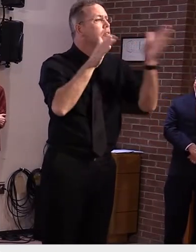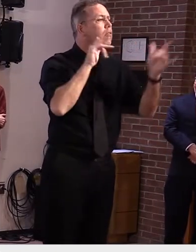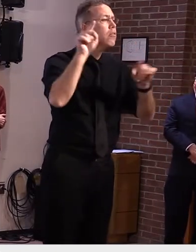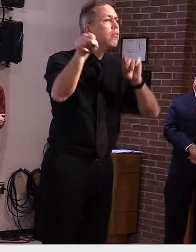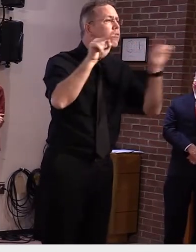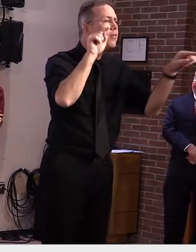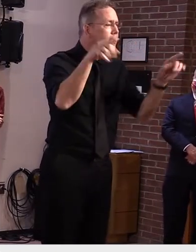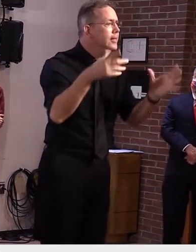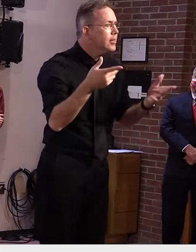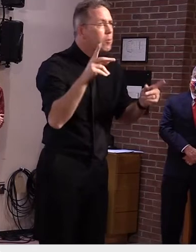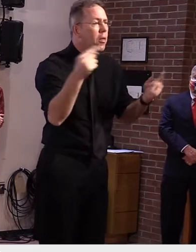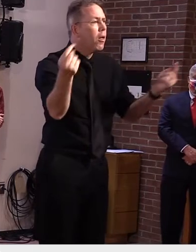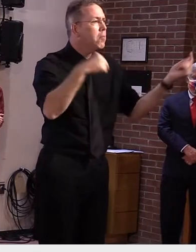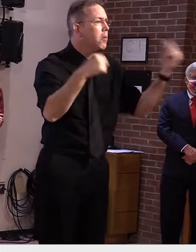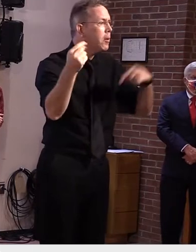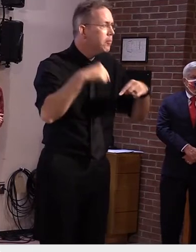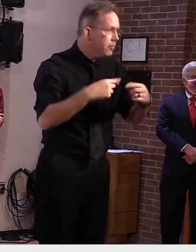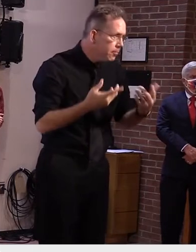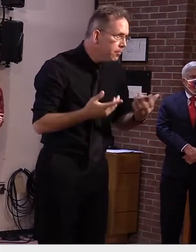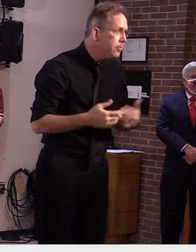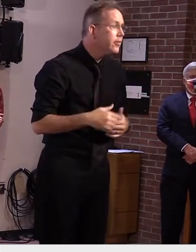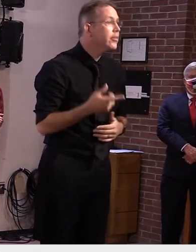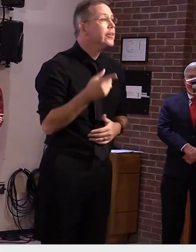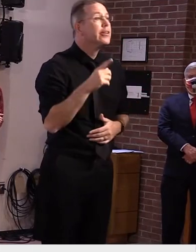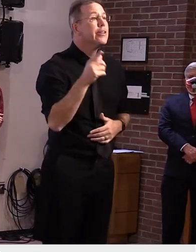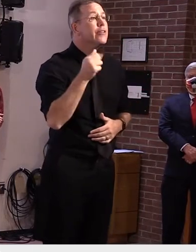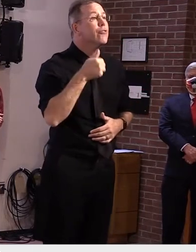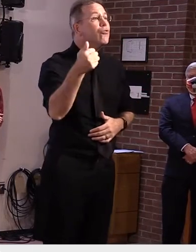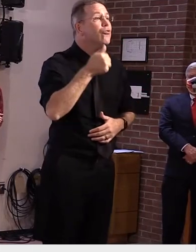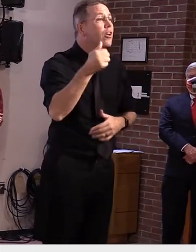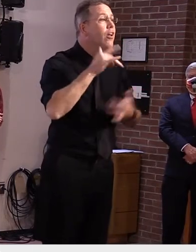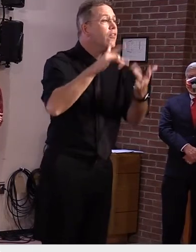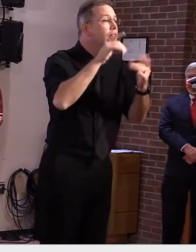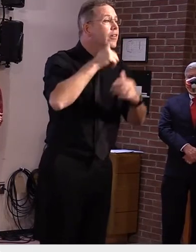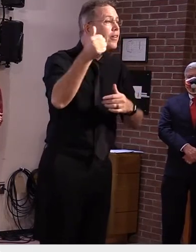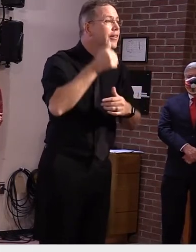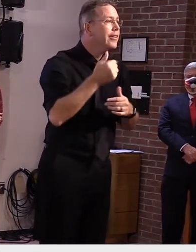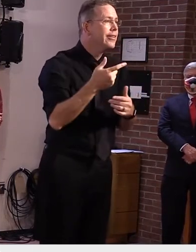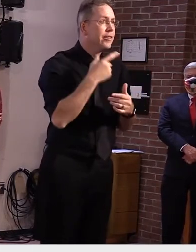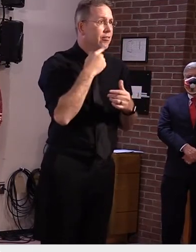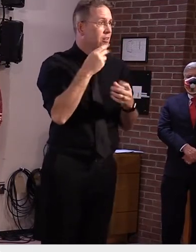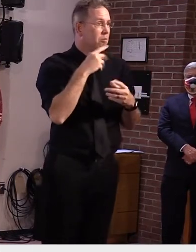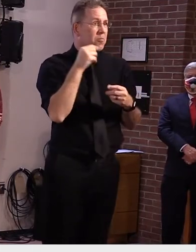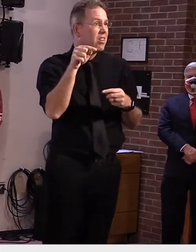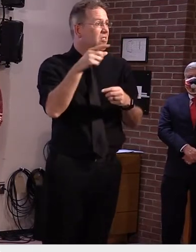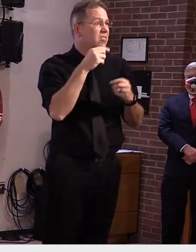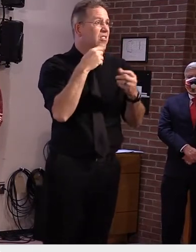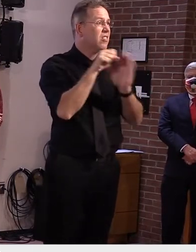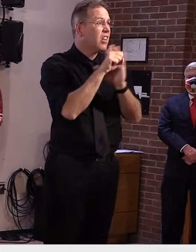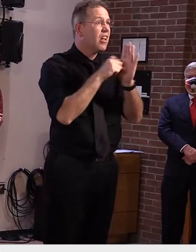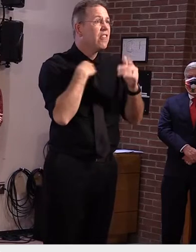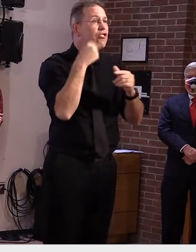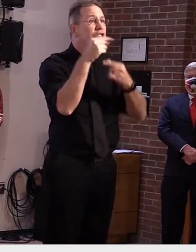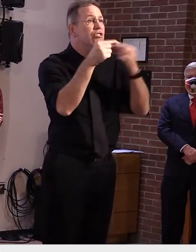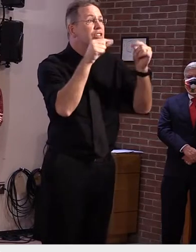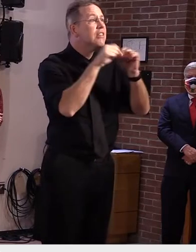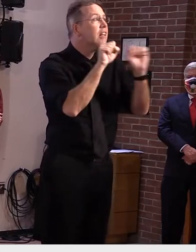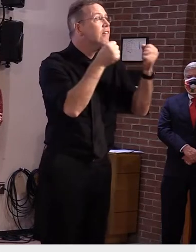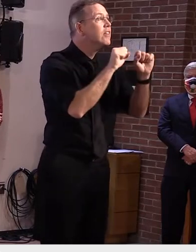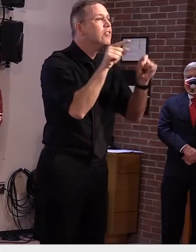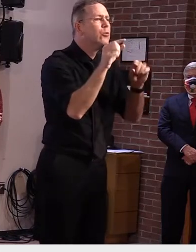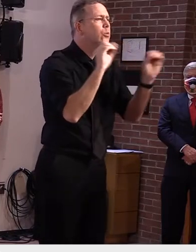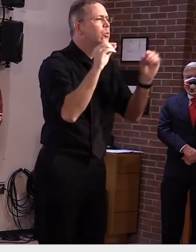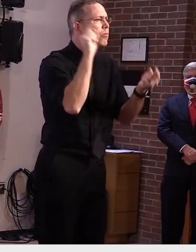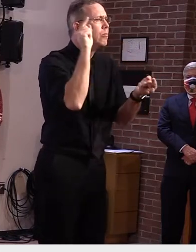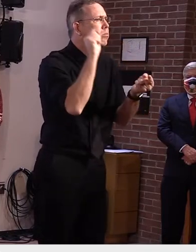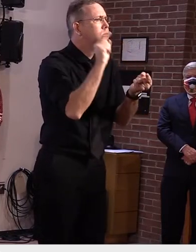travel map from Commissioner Peechek isn't showing many green counties in areas beyond our borders. So this means that if you